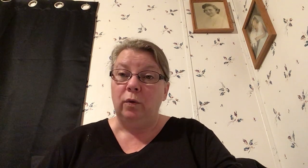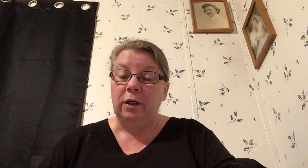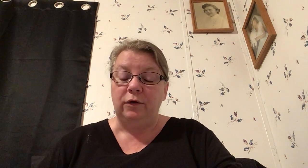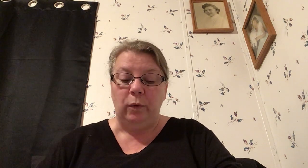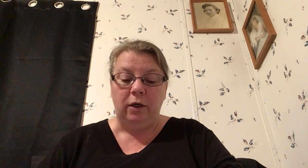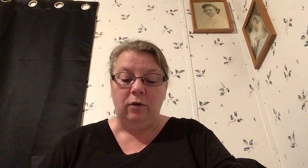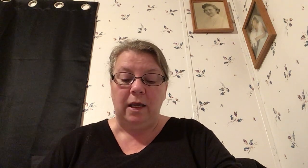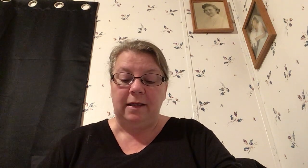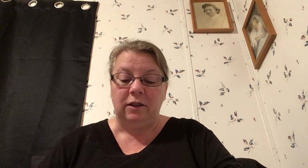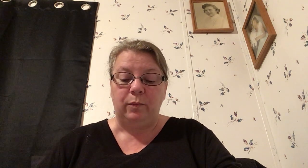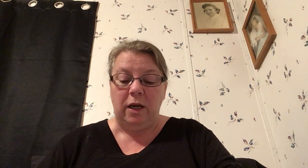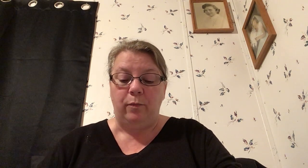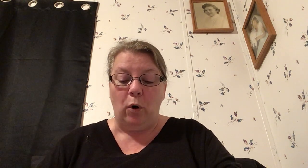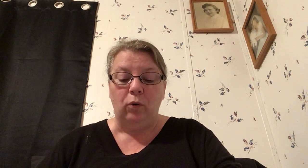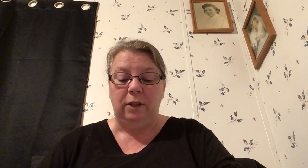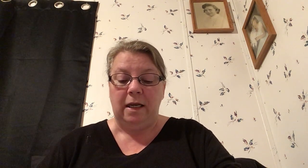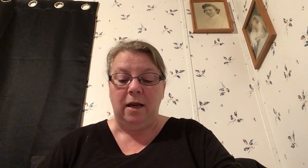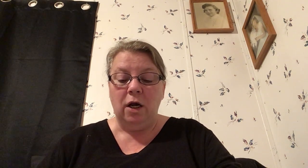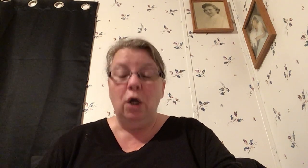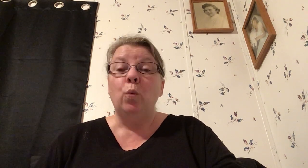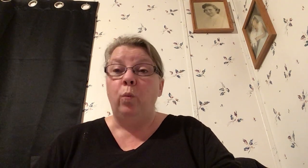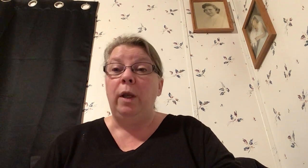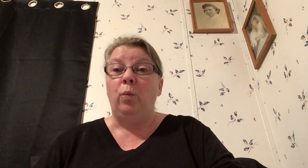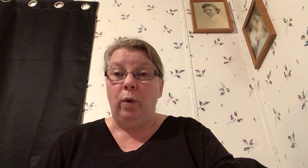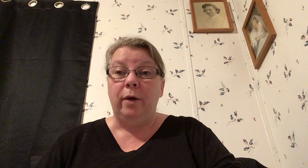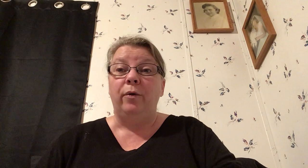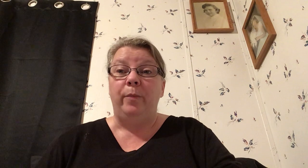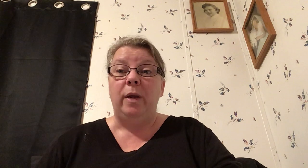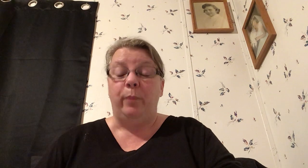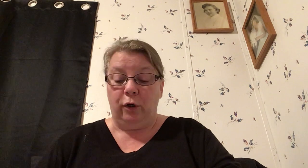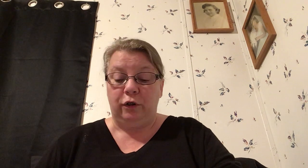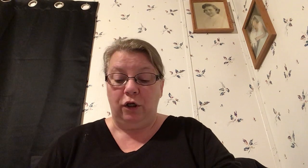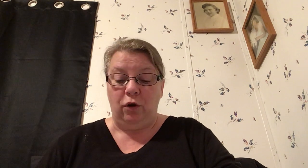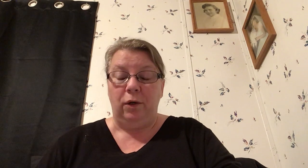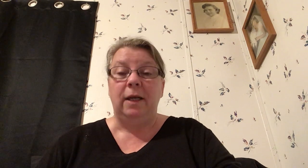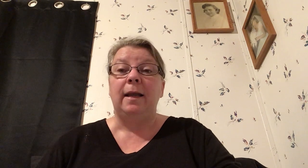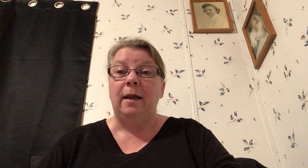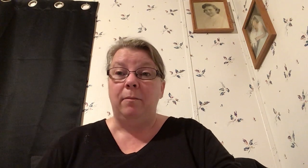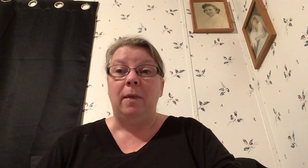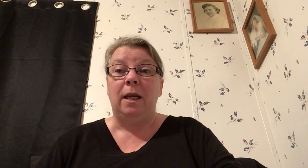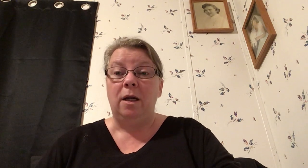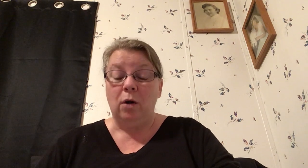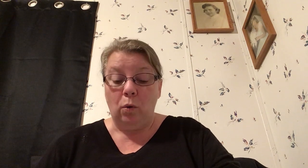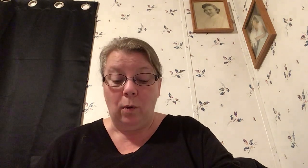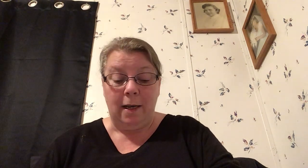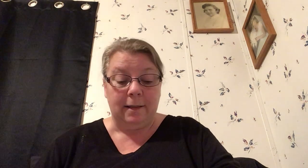his will and speak boldly we will be persecuted in many ways